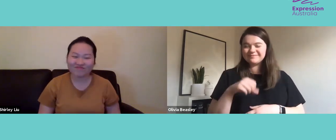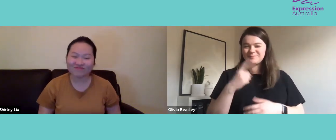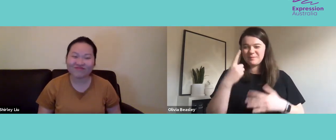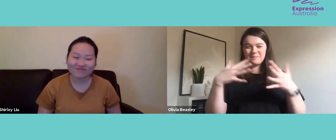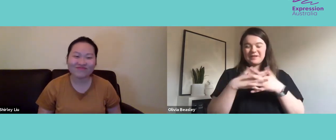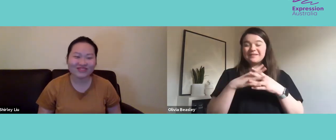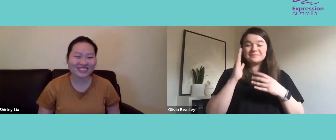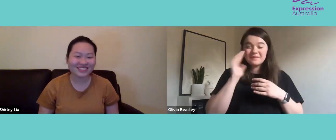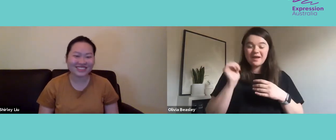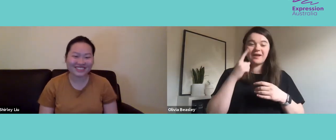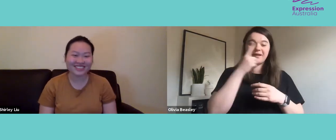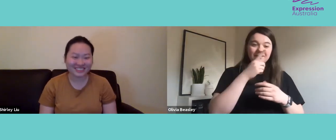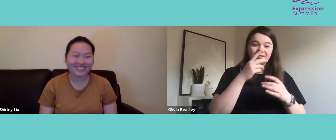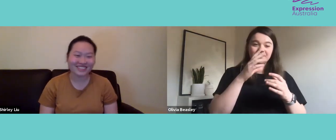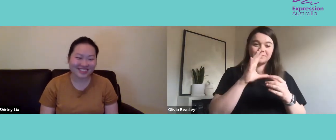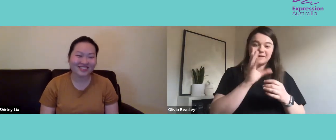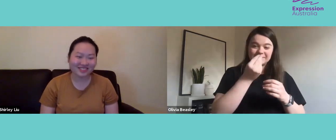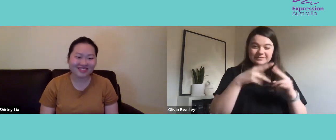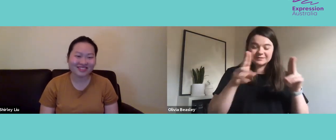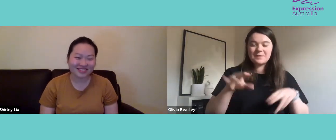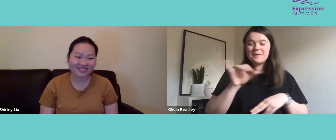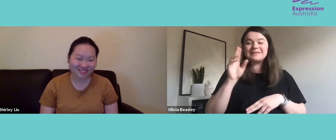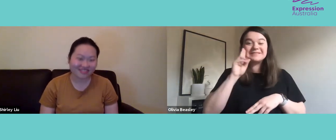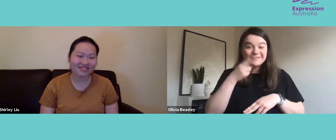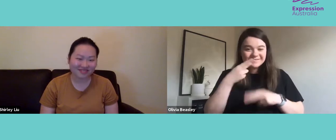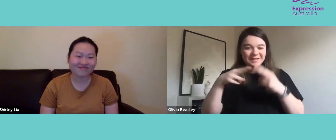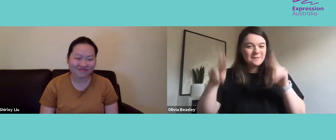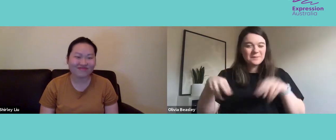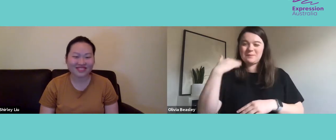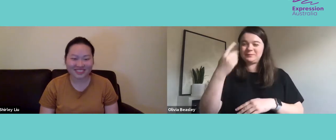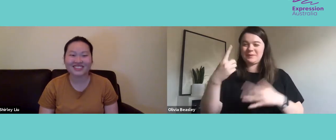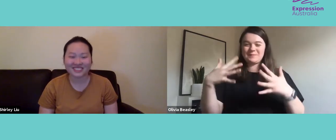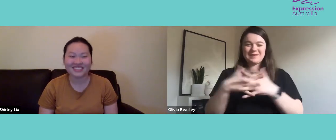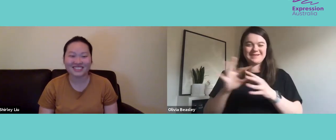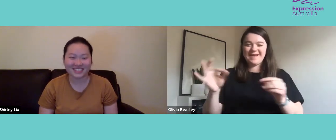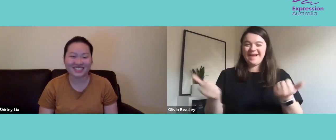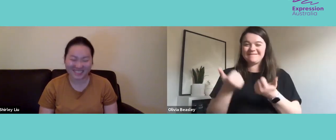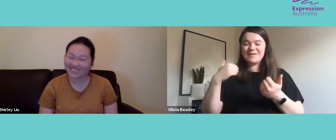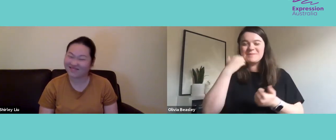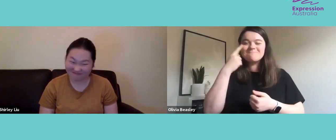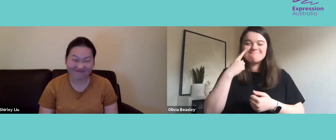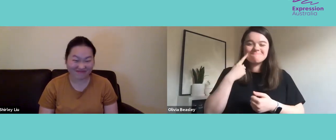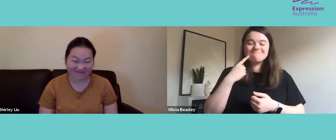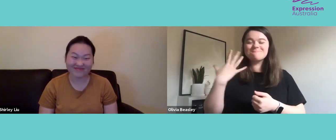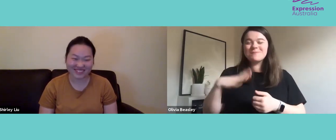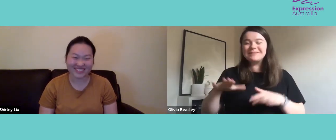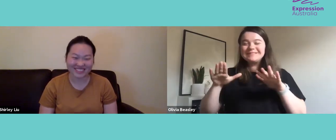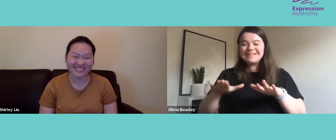for one week. It wouldn't matter if it was the World Federation camp or it was the deaf camp. One week is never enough. I would like to stay